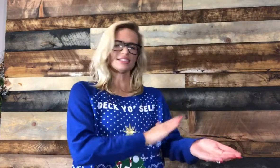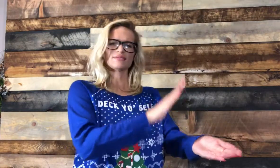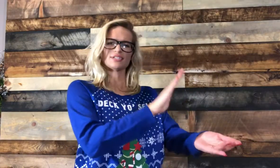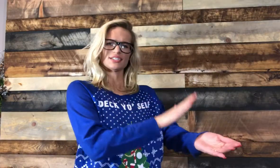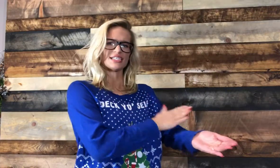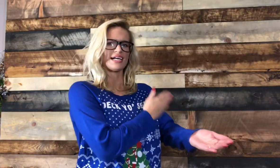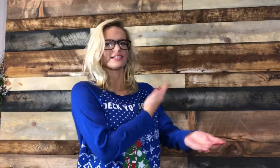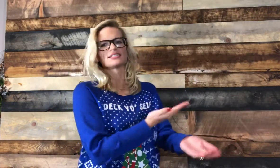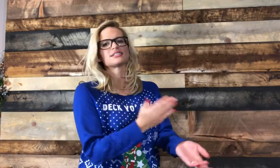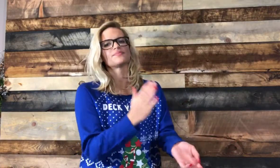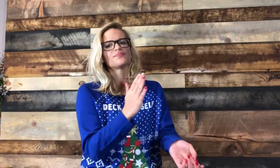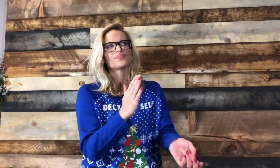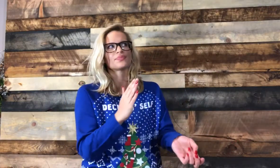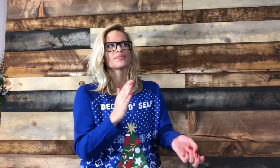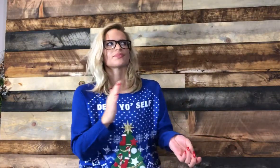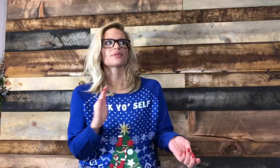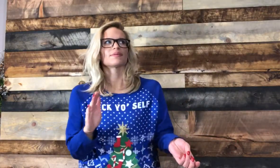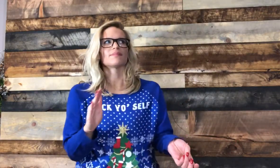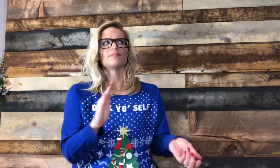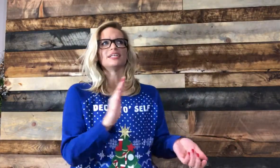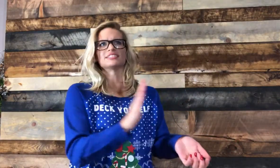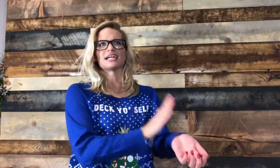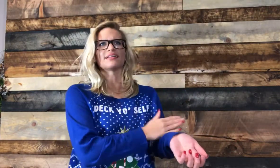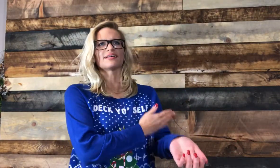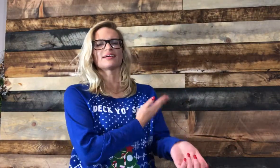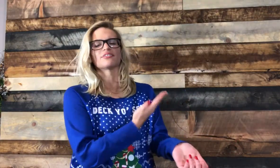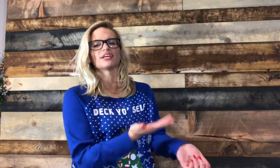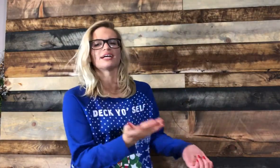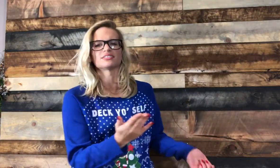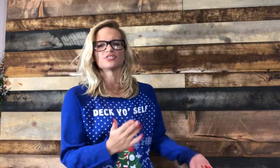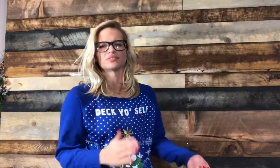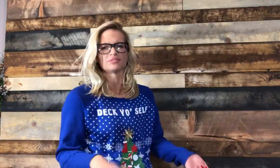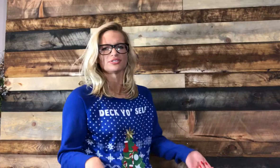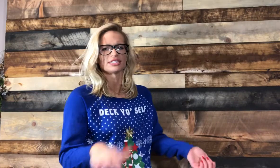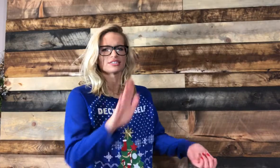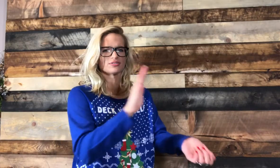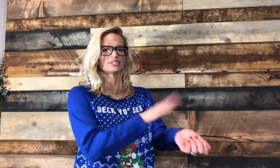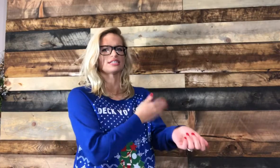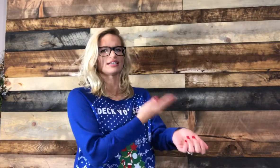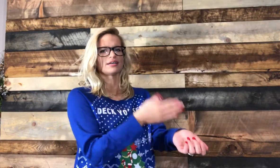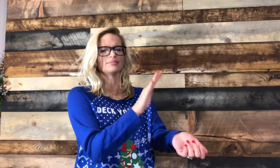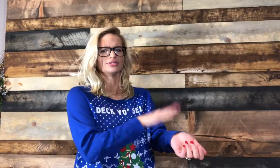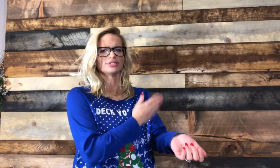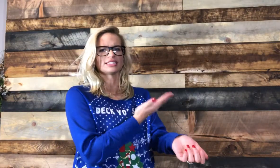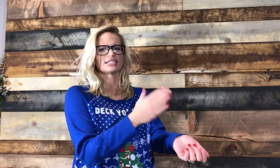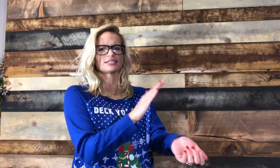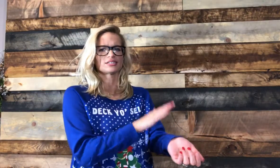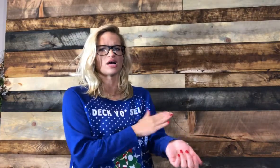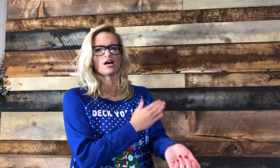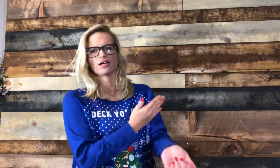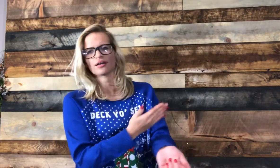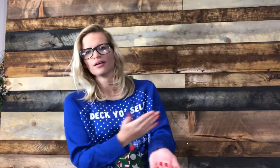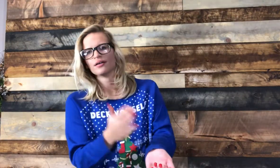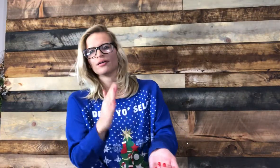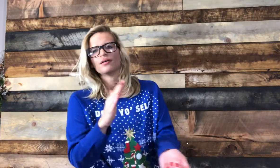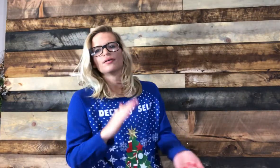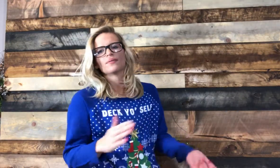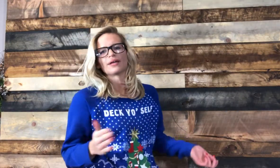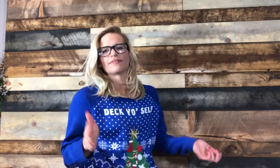this sign is, means anything that really has to do with music. So sing, music, song, whatever.